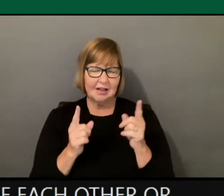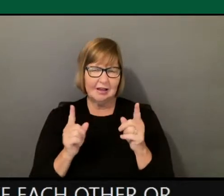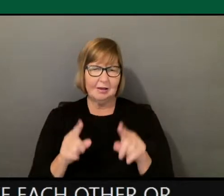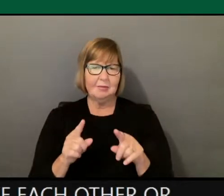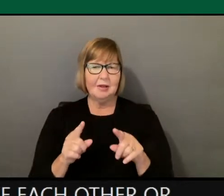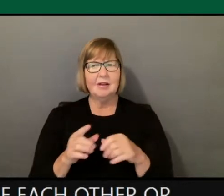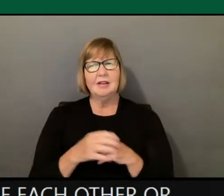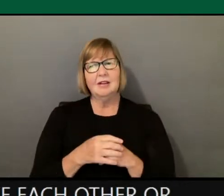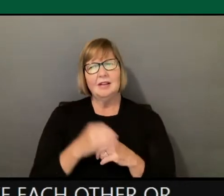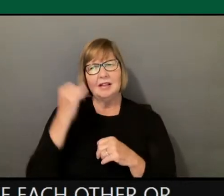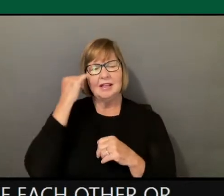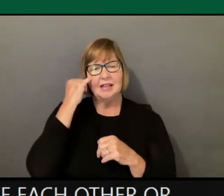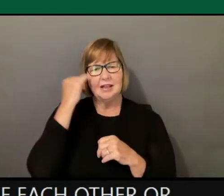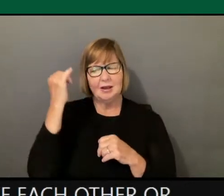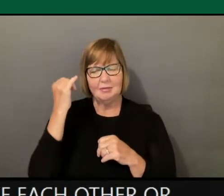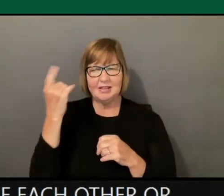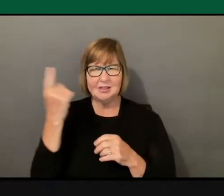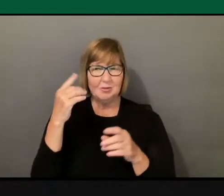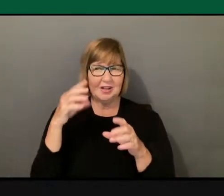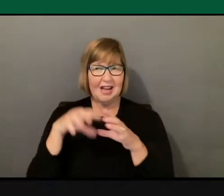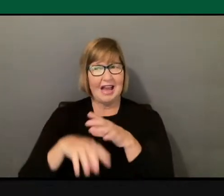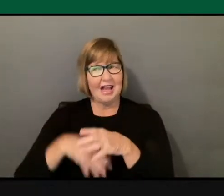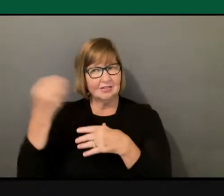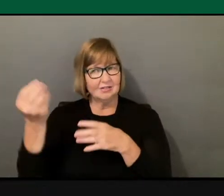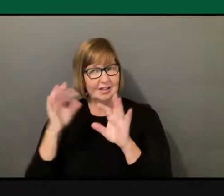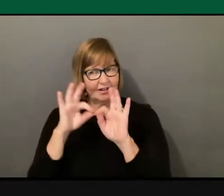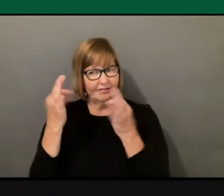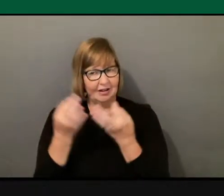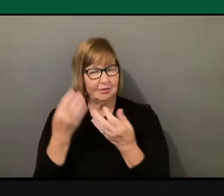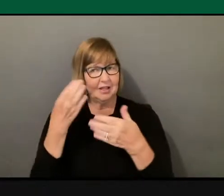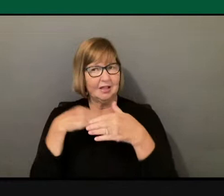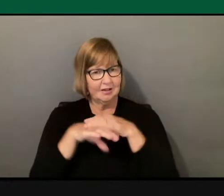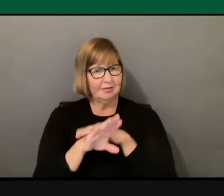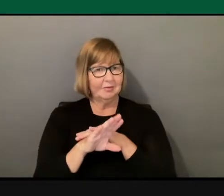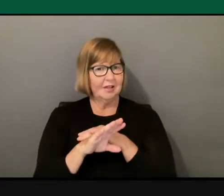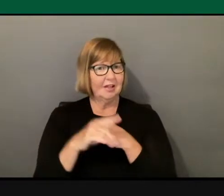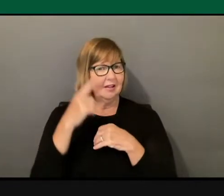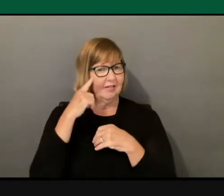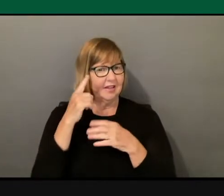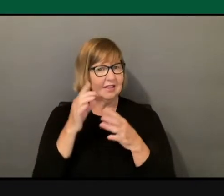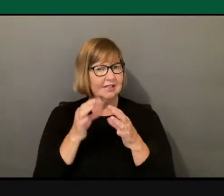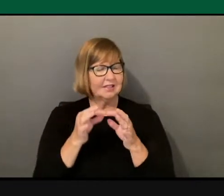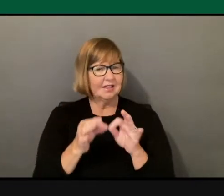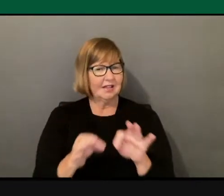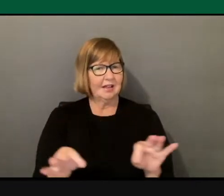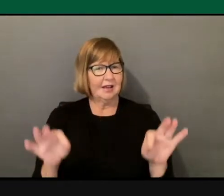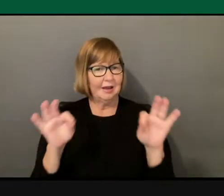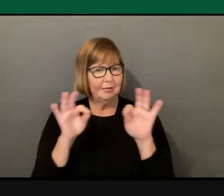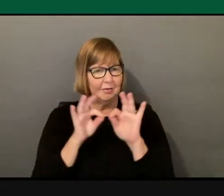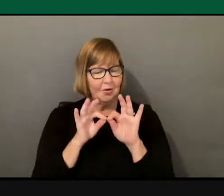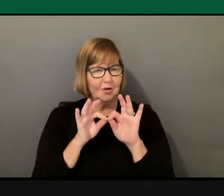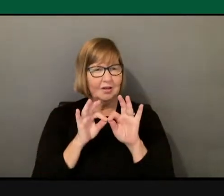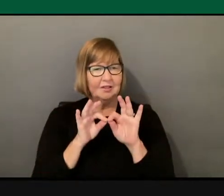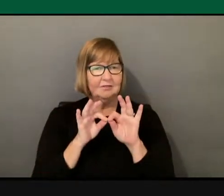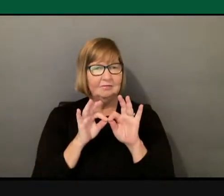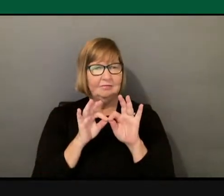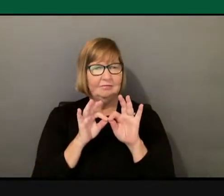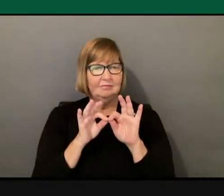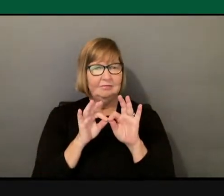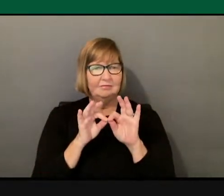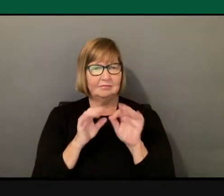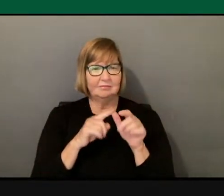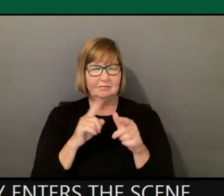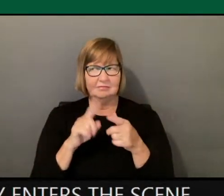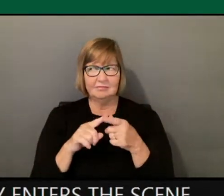who is totally outside of the family enters the scene and thinks this is a really important text, and then starts to kind of download their